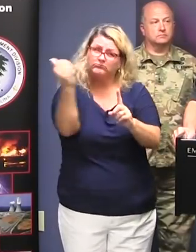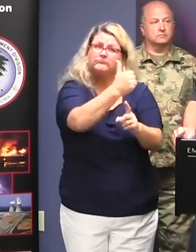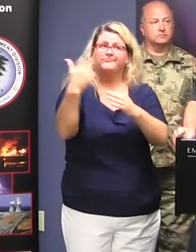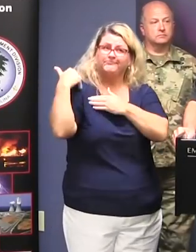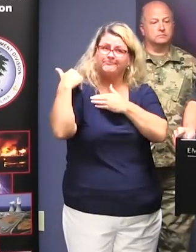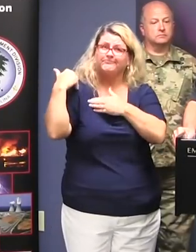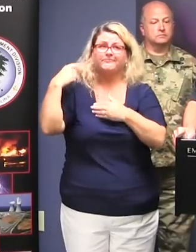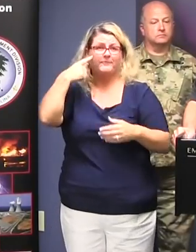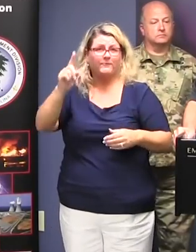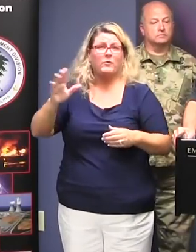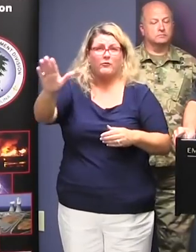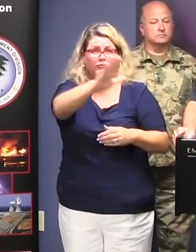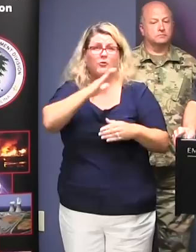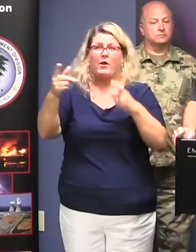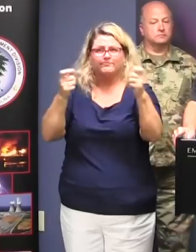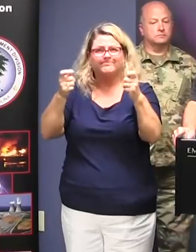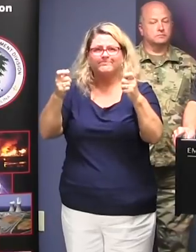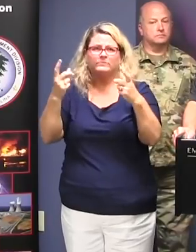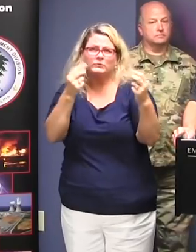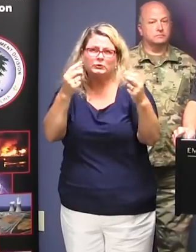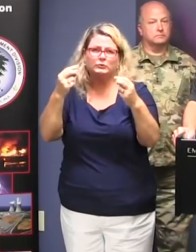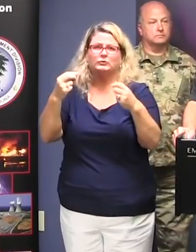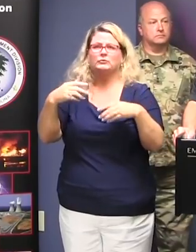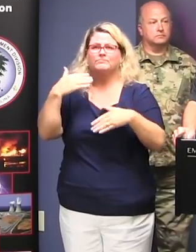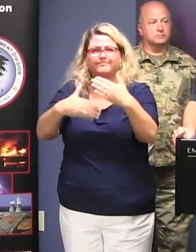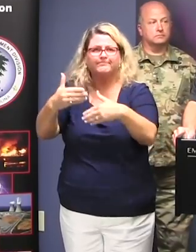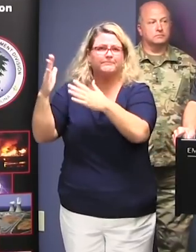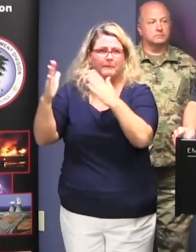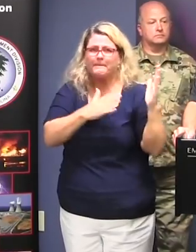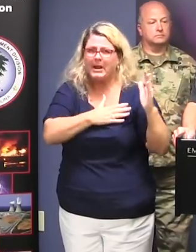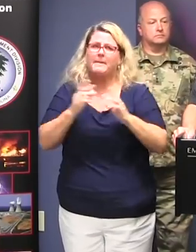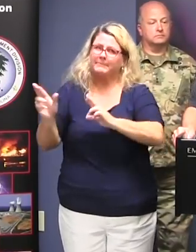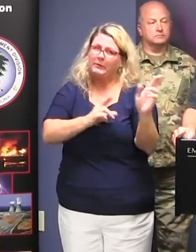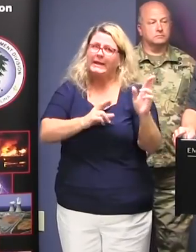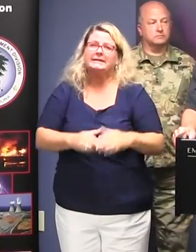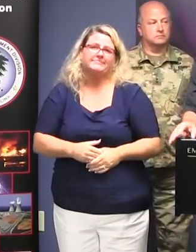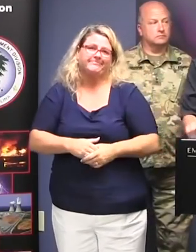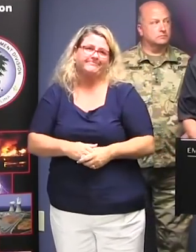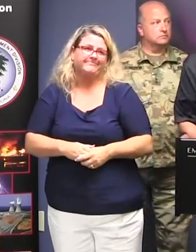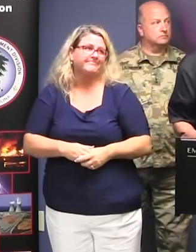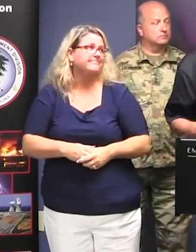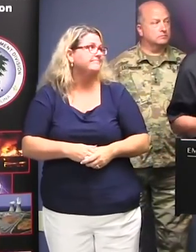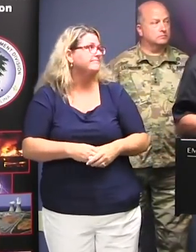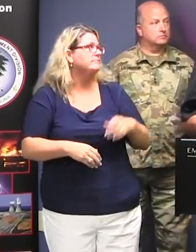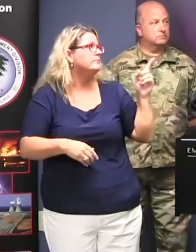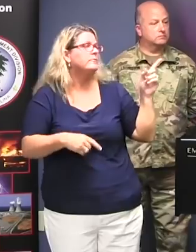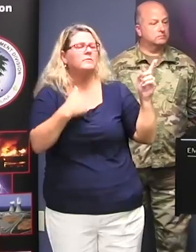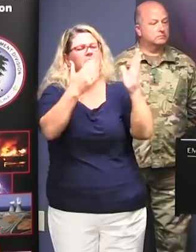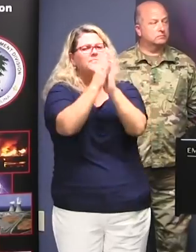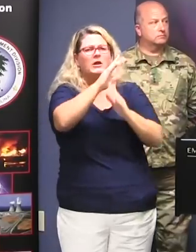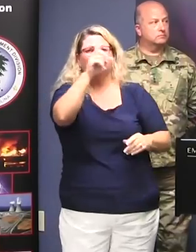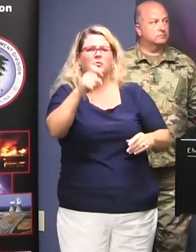manager and make a plan and make it personal and be ready for whatever happens. Thank you, sir. One question. You mentioned the